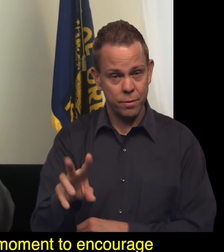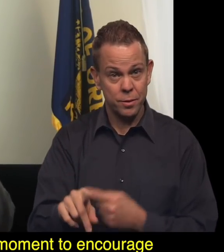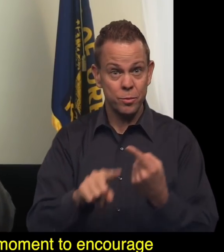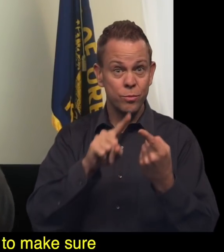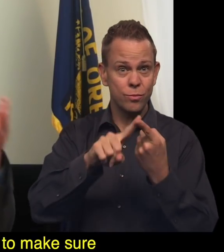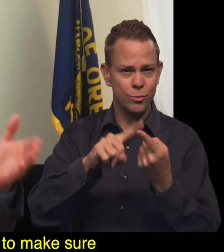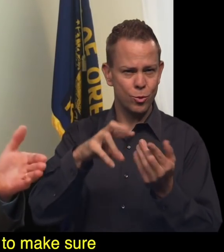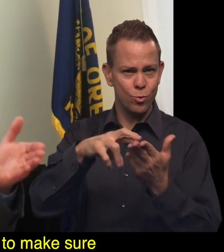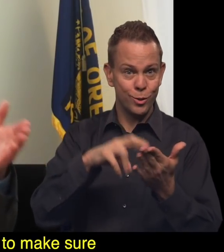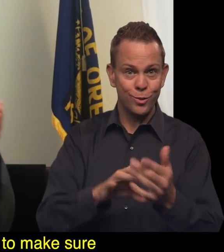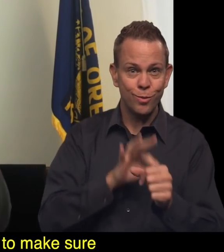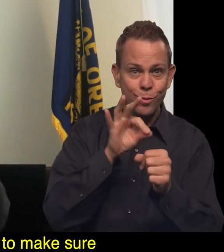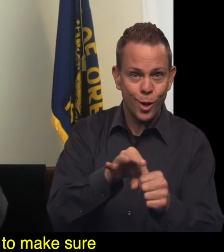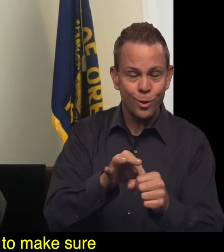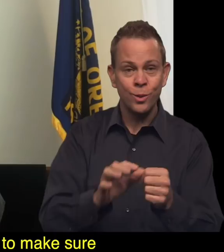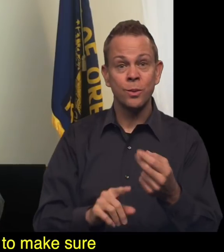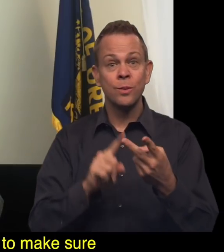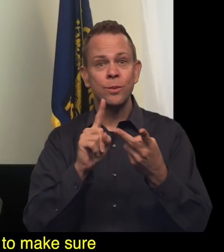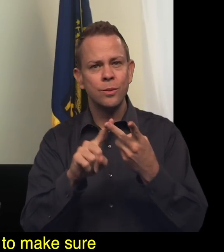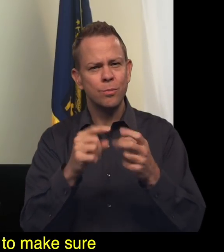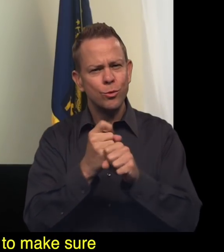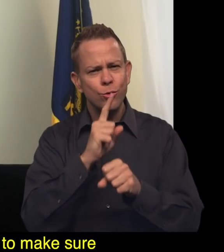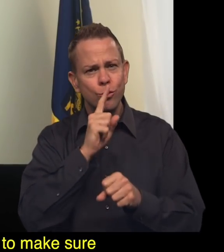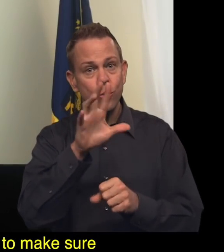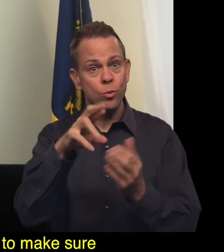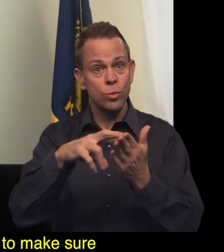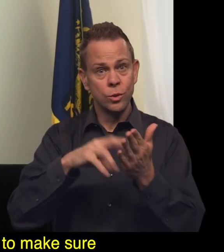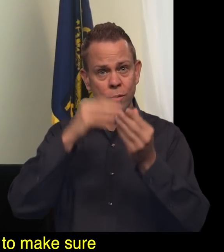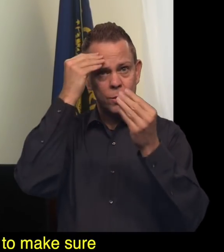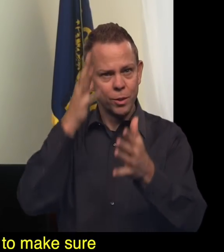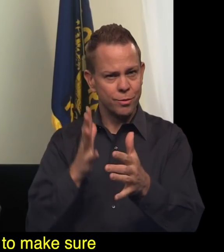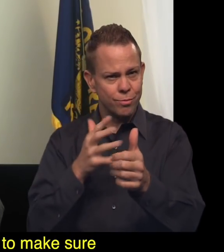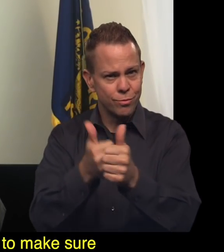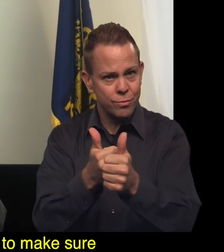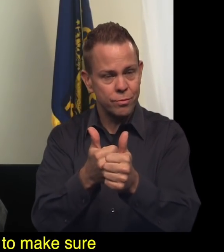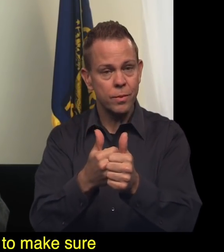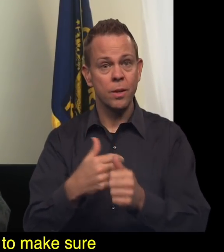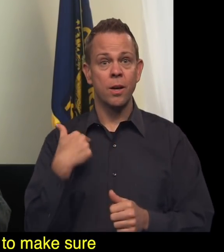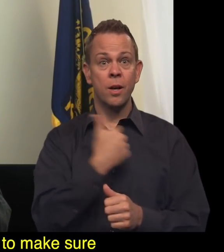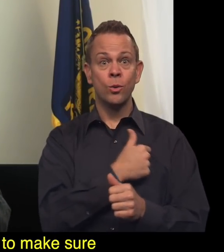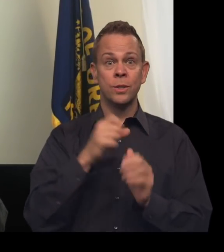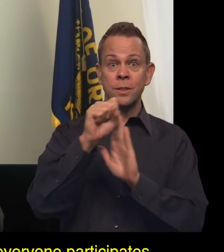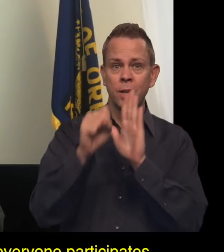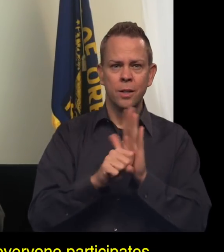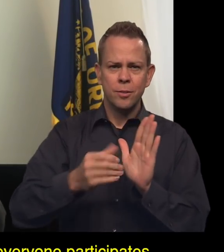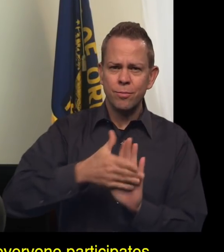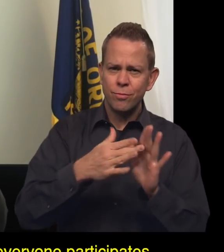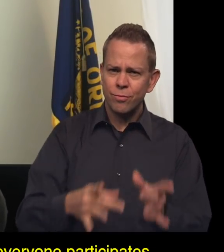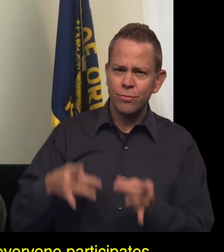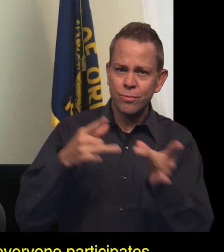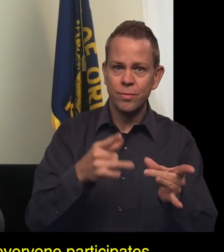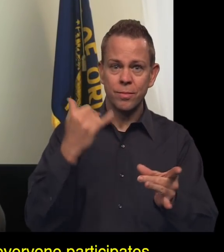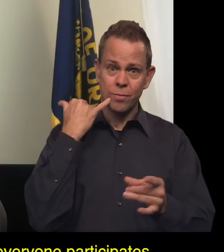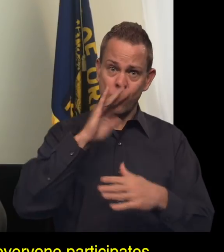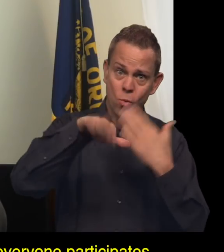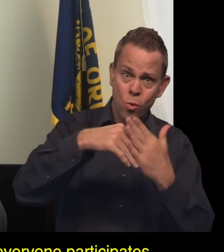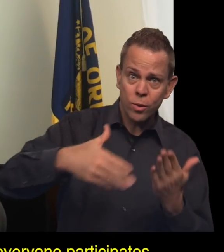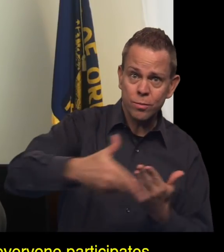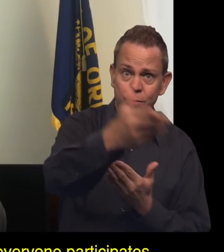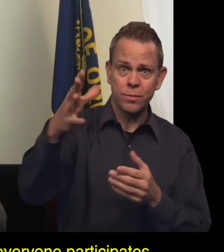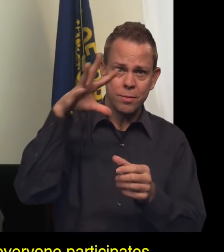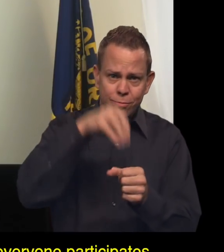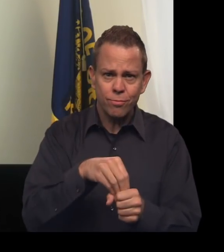to register to vote or to make sure that your registration is up to date. Our state works best when everyone